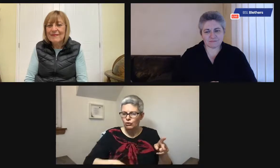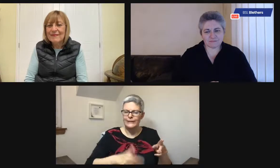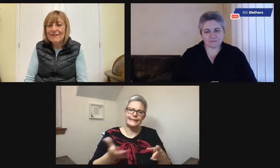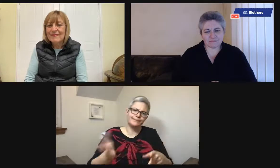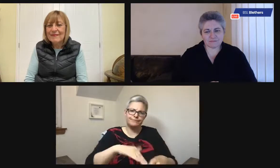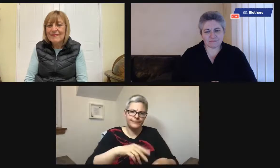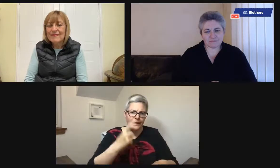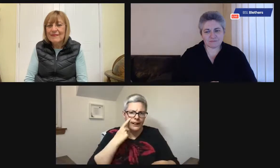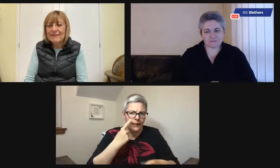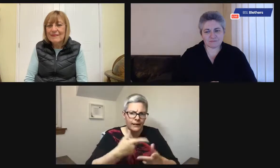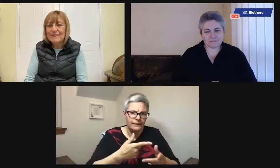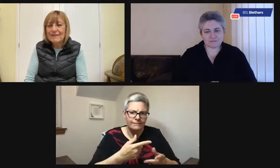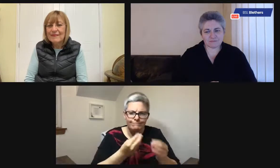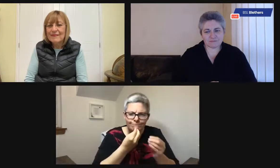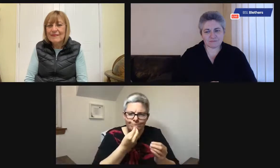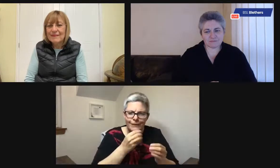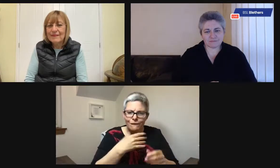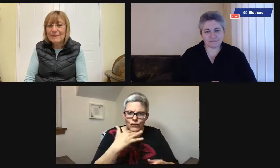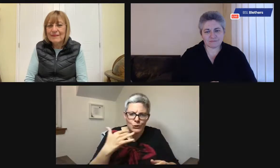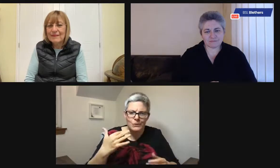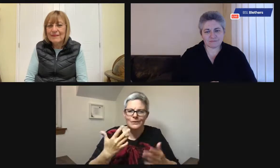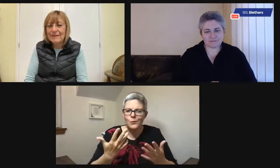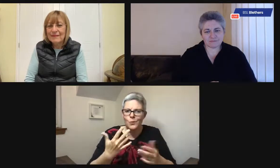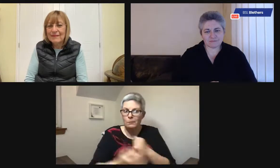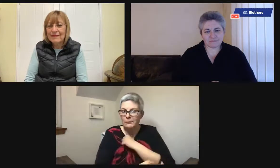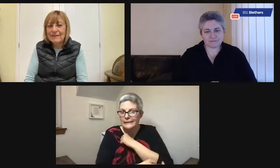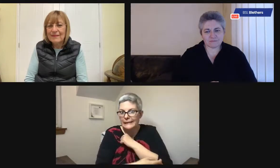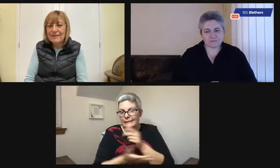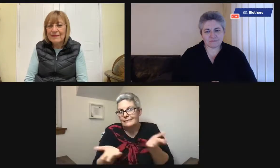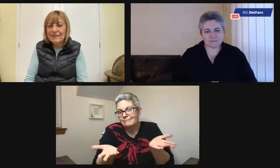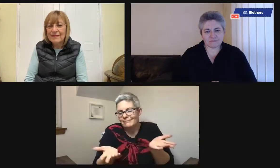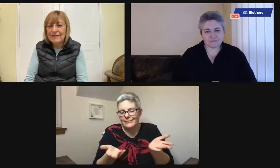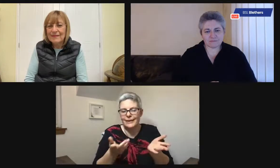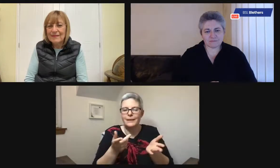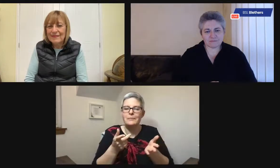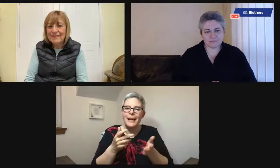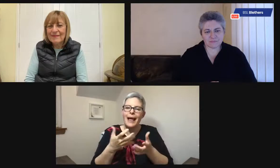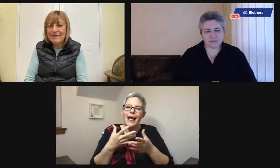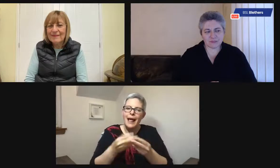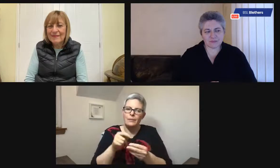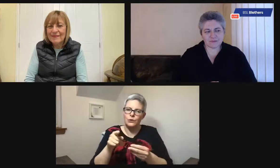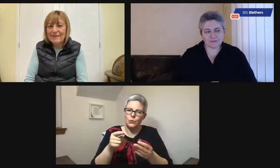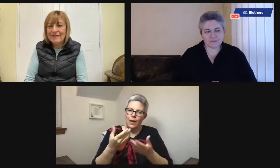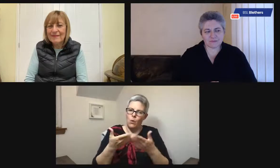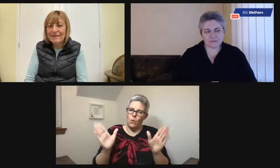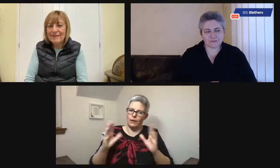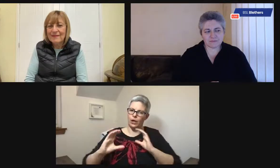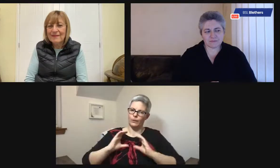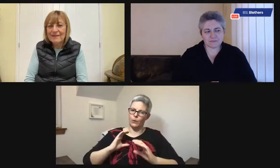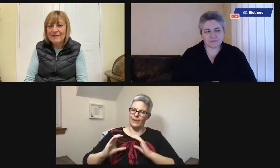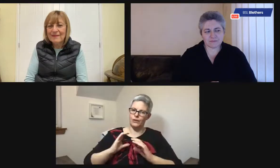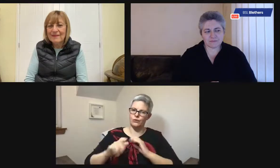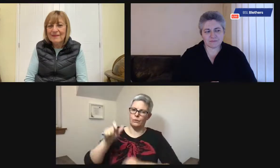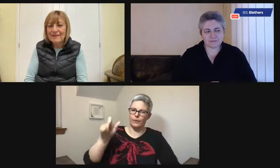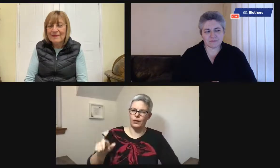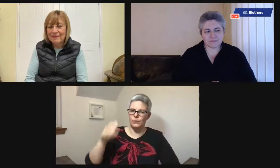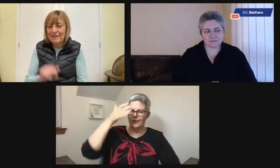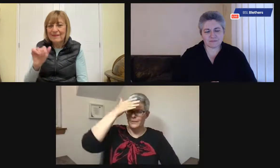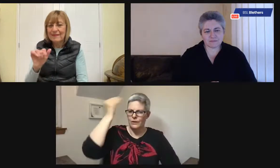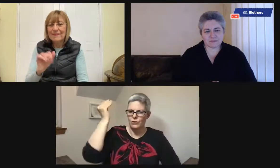Okay. Okay. Are you still hungry? Let's kind of have a look at what you might also eat. Maybe so a piece of fruit or a biscuit. It can